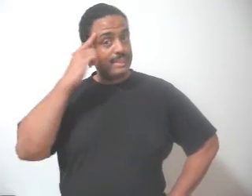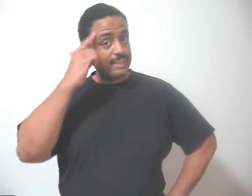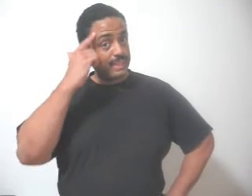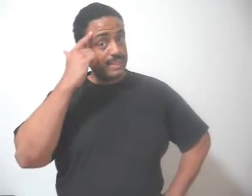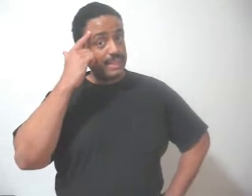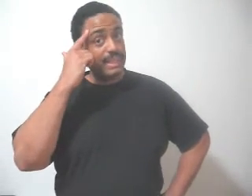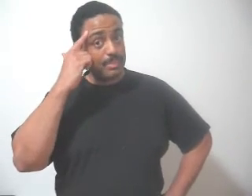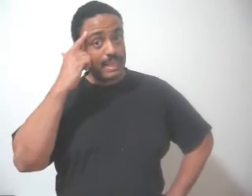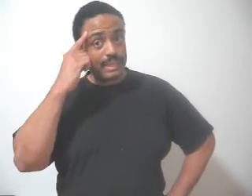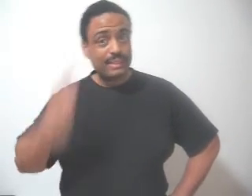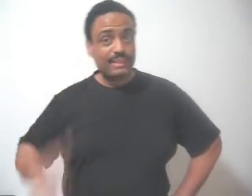think about it